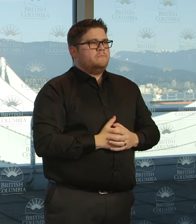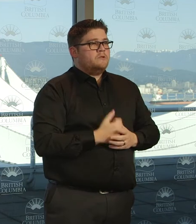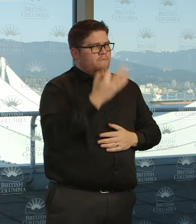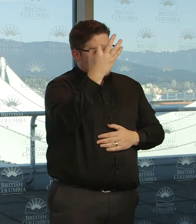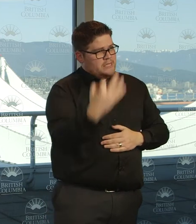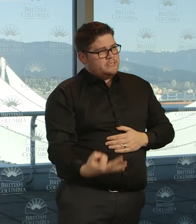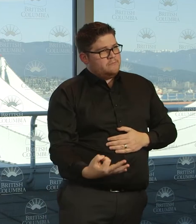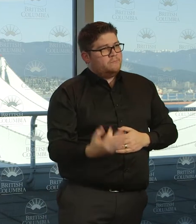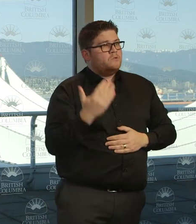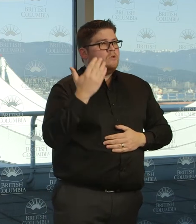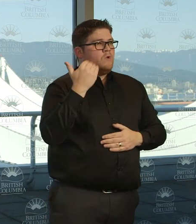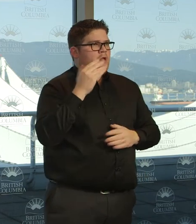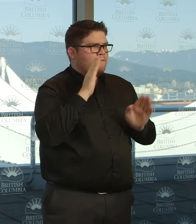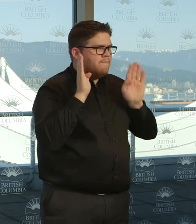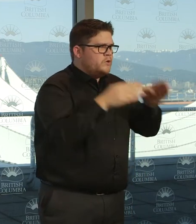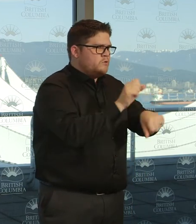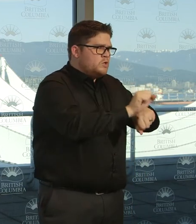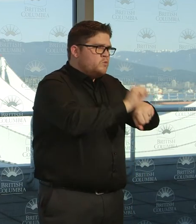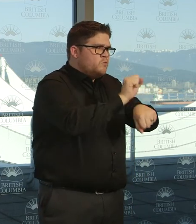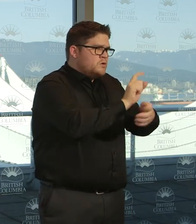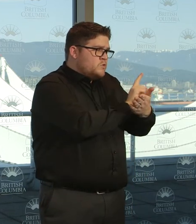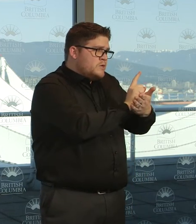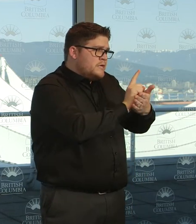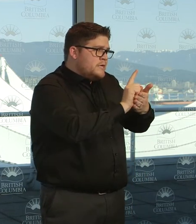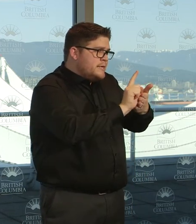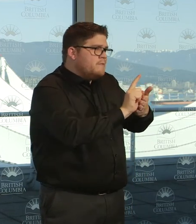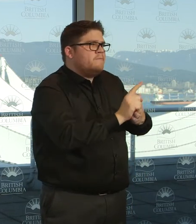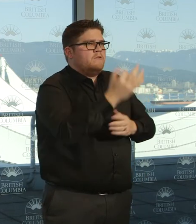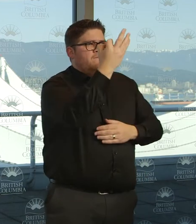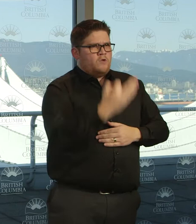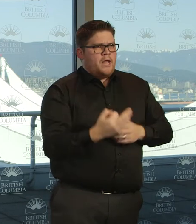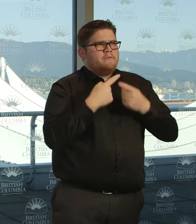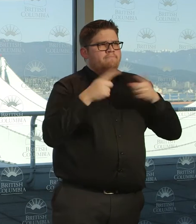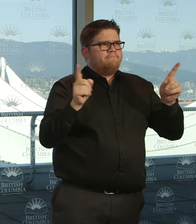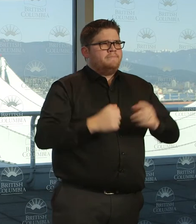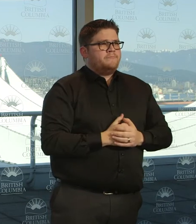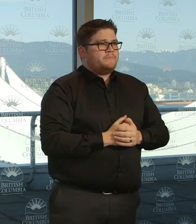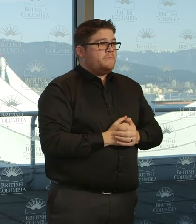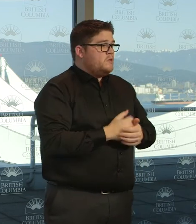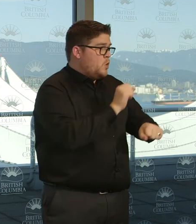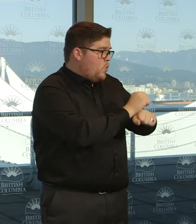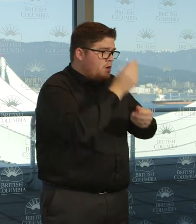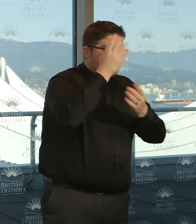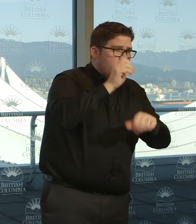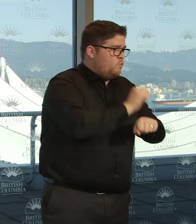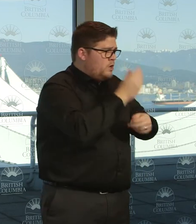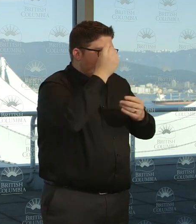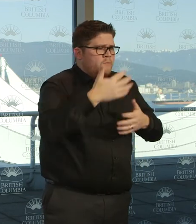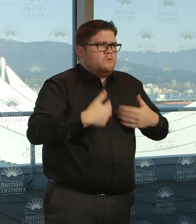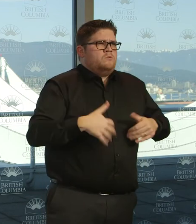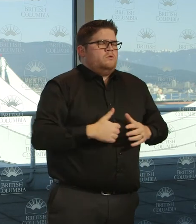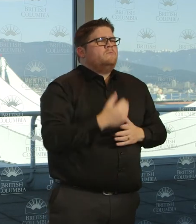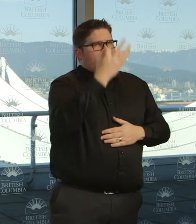doing the work and not reporting on the work all the time. And we now have multiple locations, five locations around the province